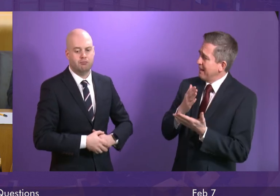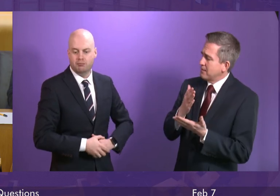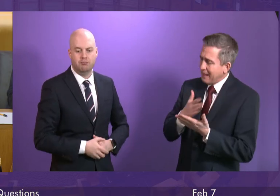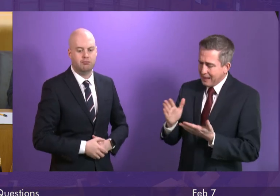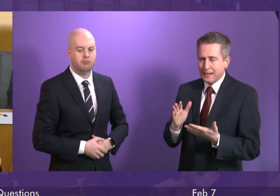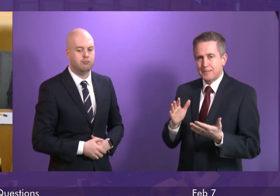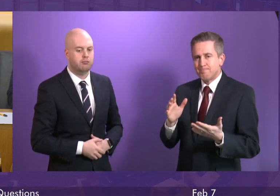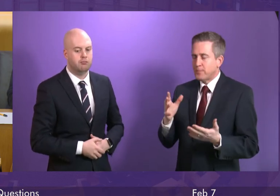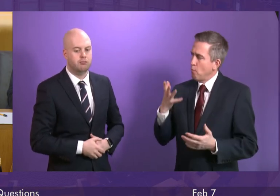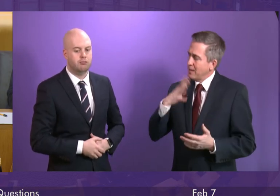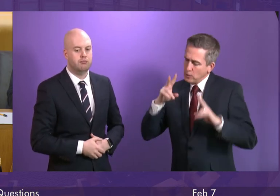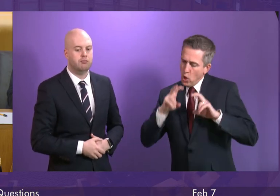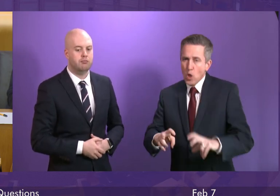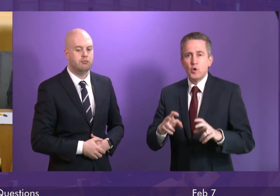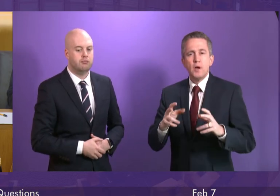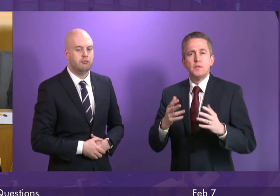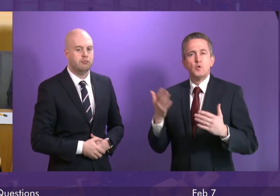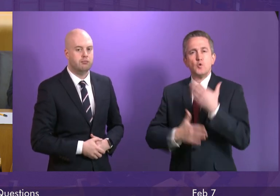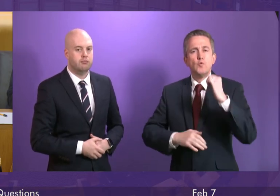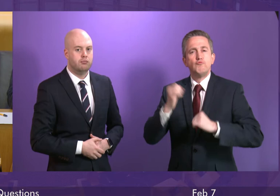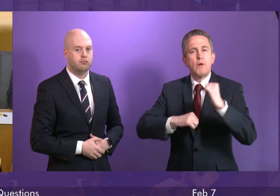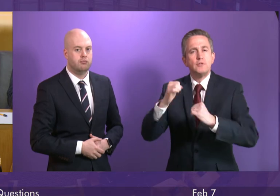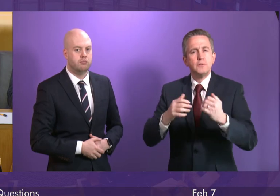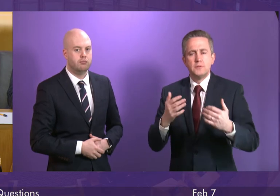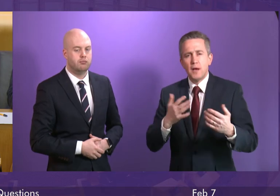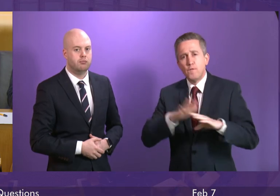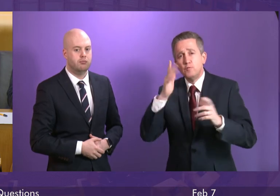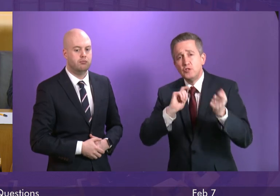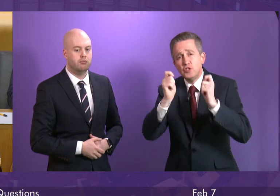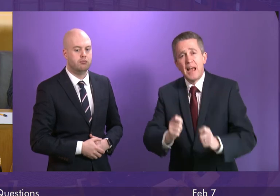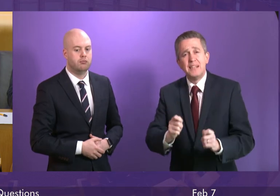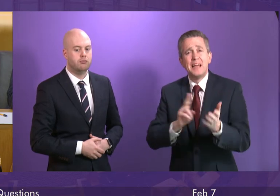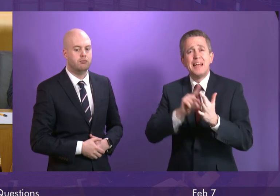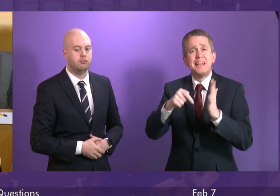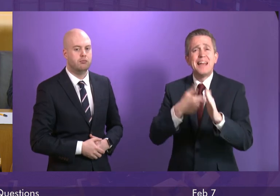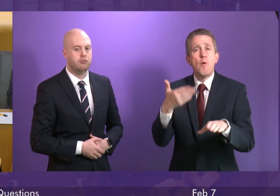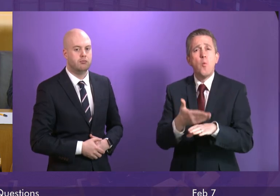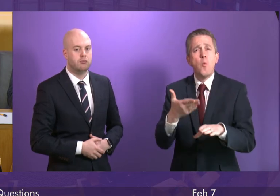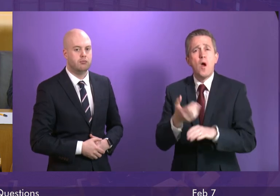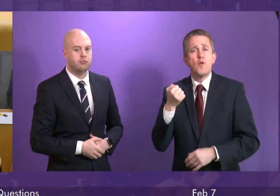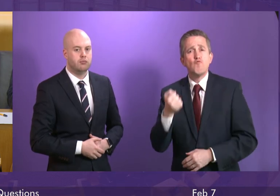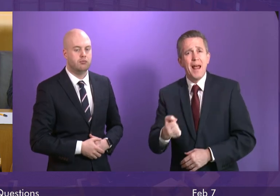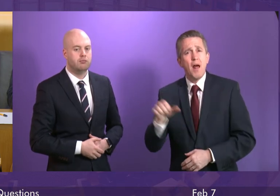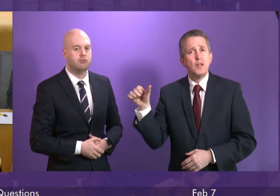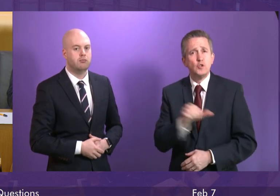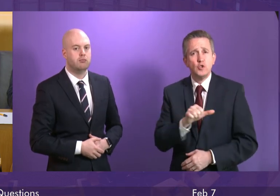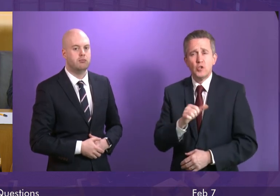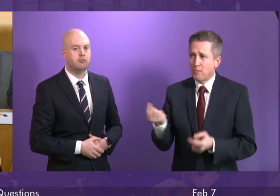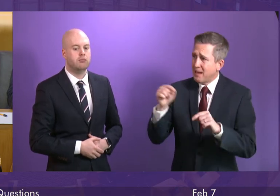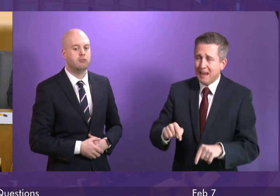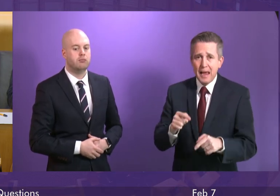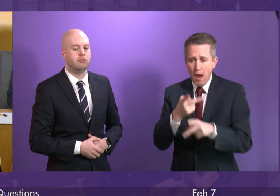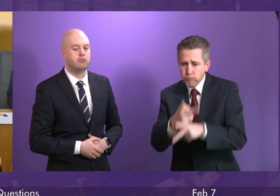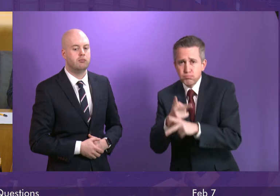for wider structural change. Many of us would agree, for example, that network rail needs to be in the control of Scotland so that we can have a